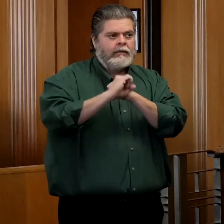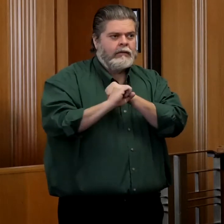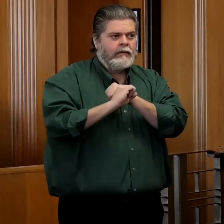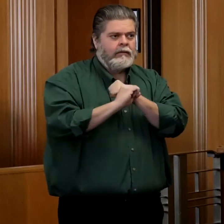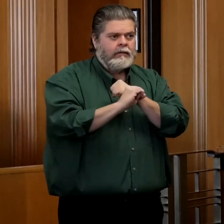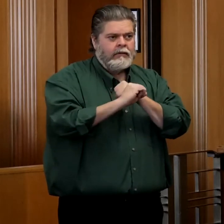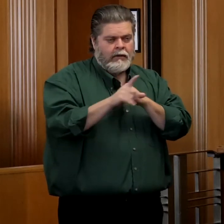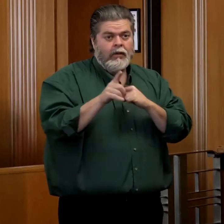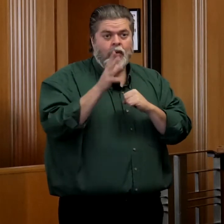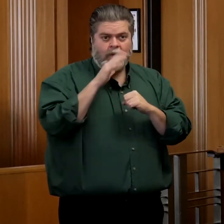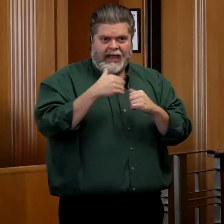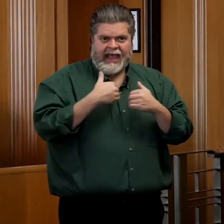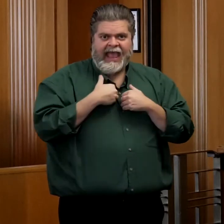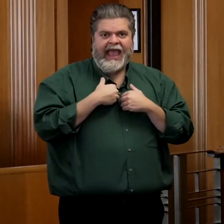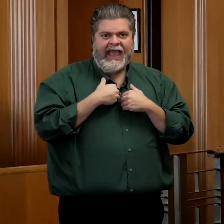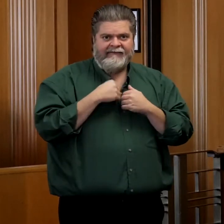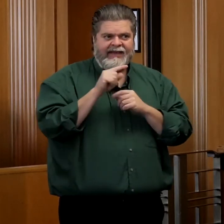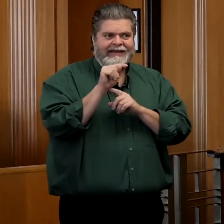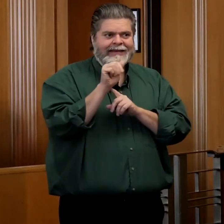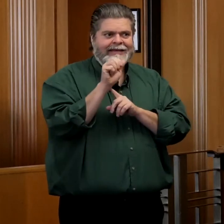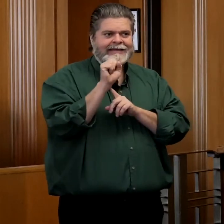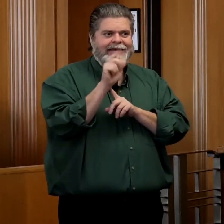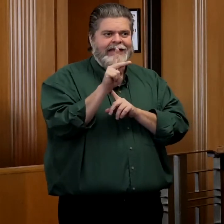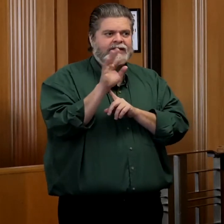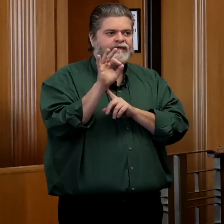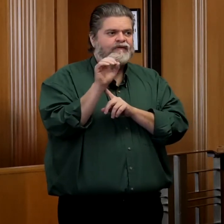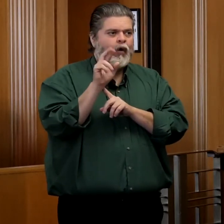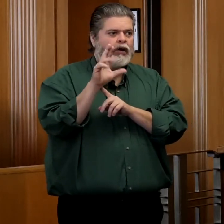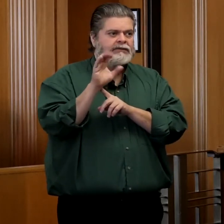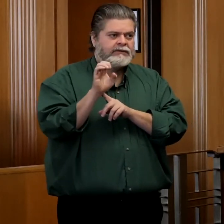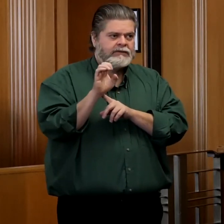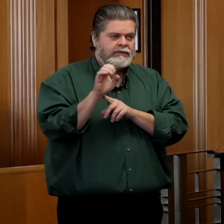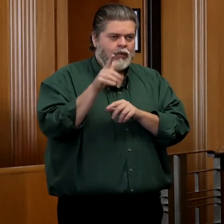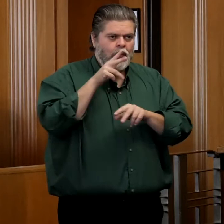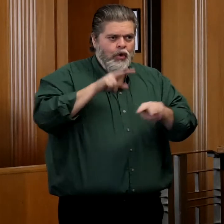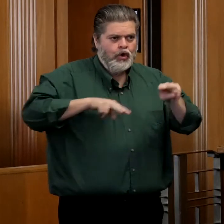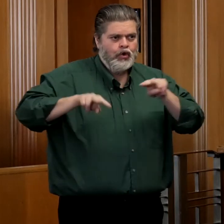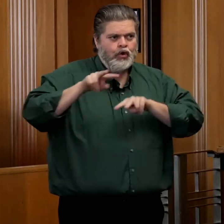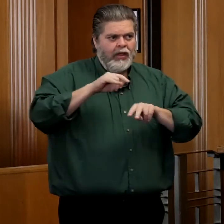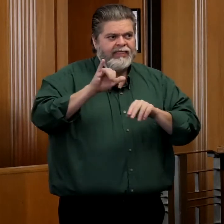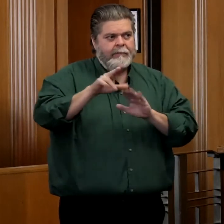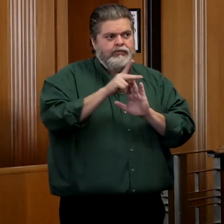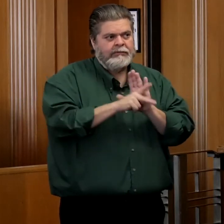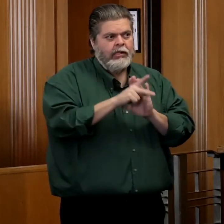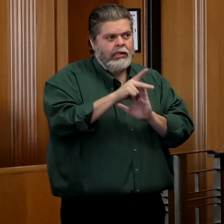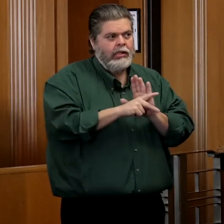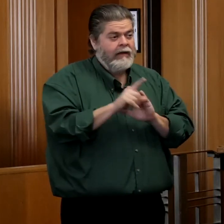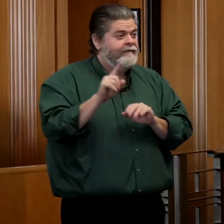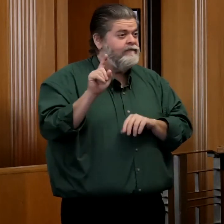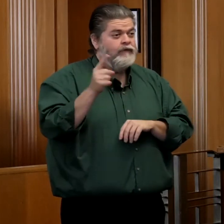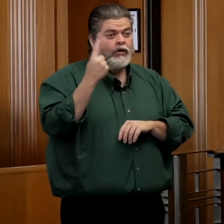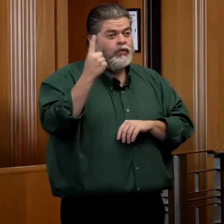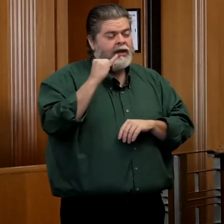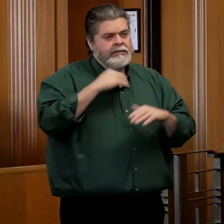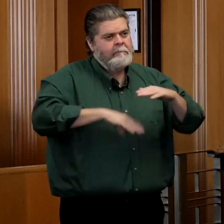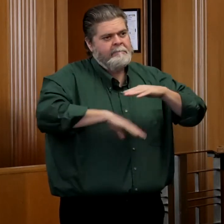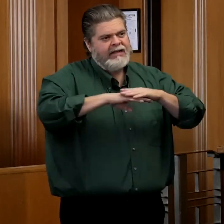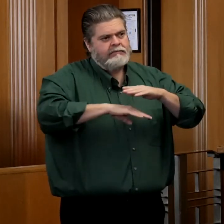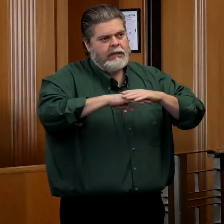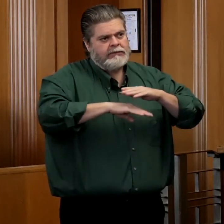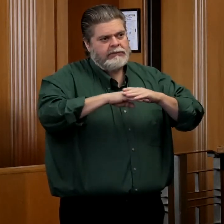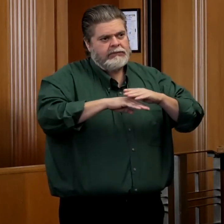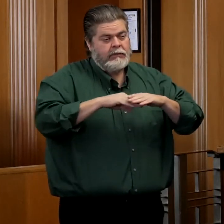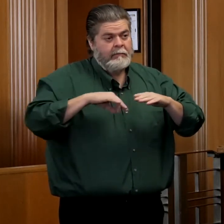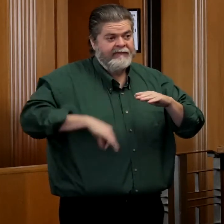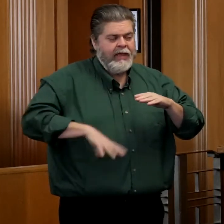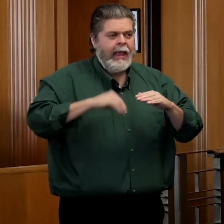there's actually going to be a specific task force looking at at least one of these principles. And the first one is really maximizing benefits and